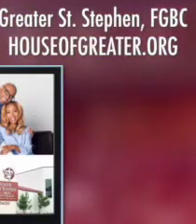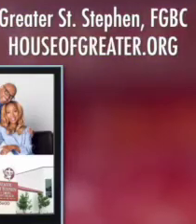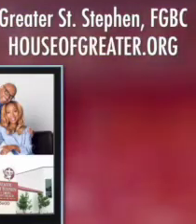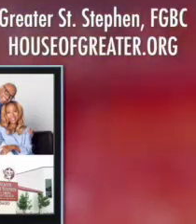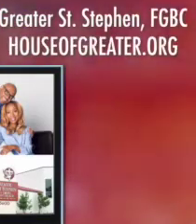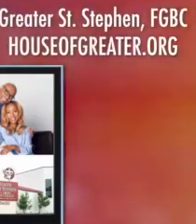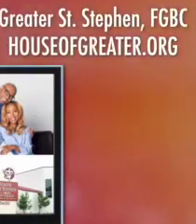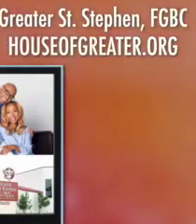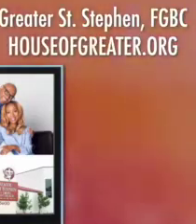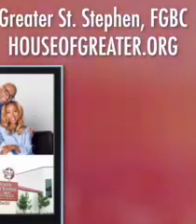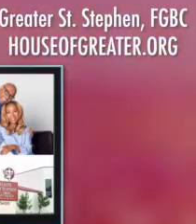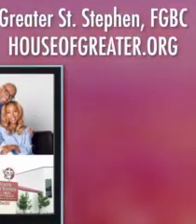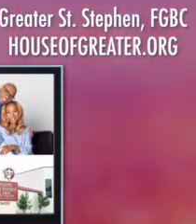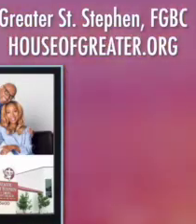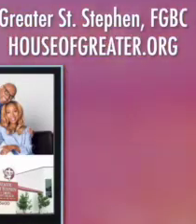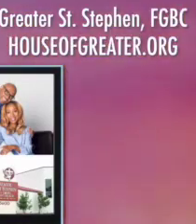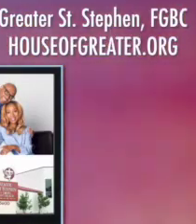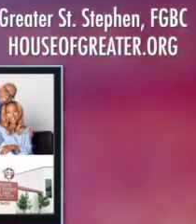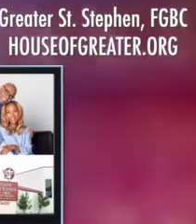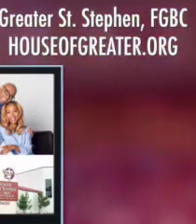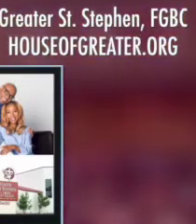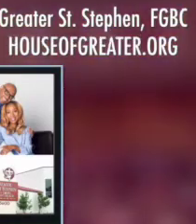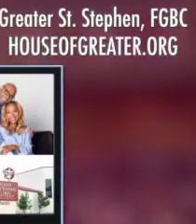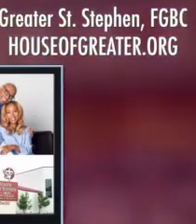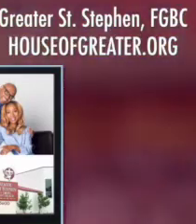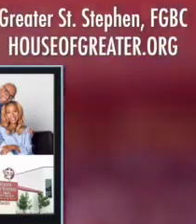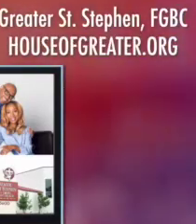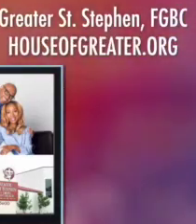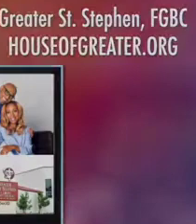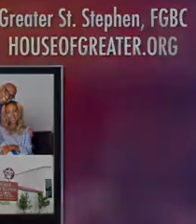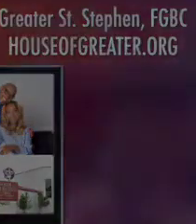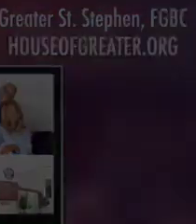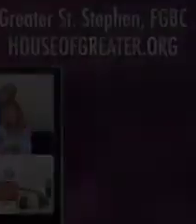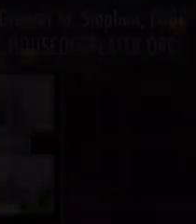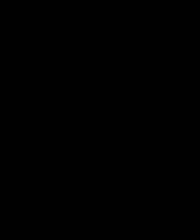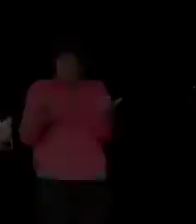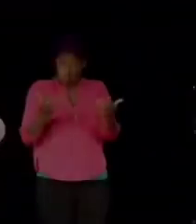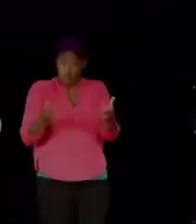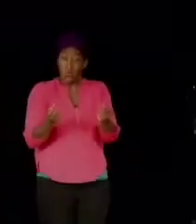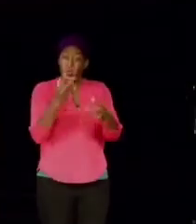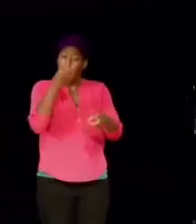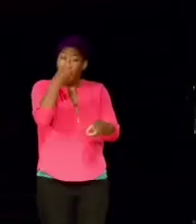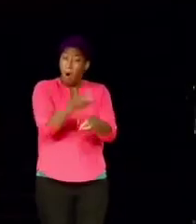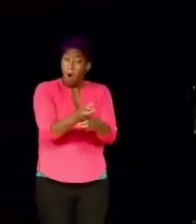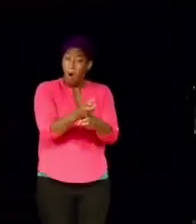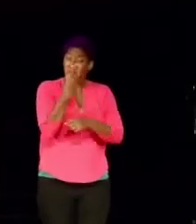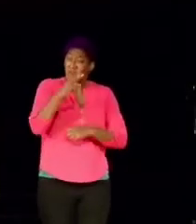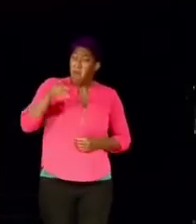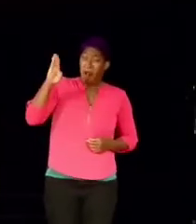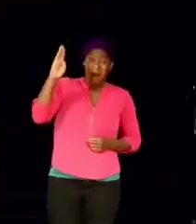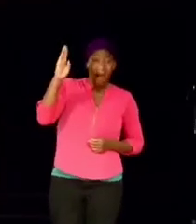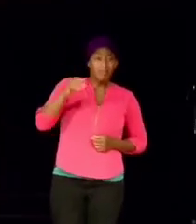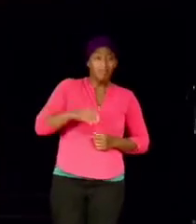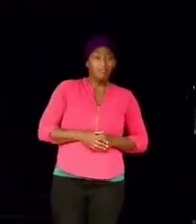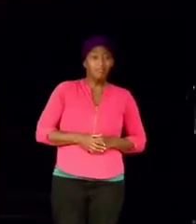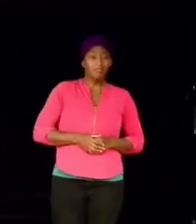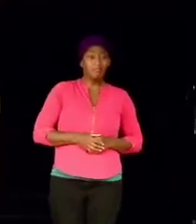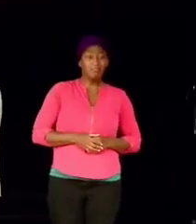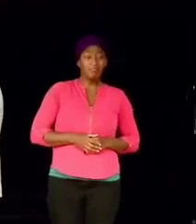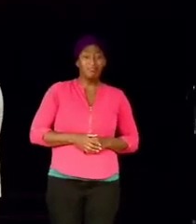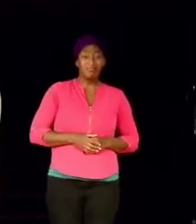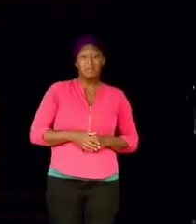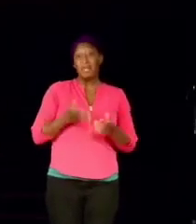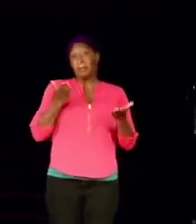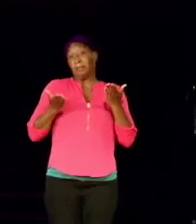.org, and New Orleans, HouseofGreater.org. Coming up on Greater Change Ministries.